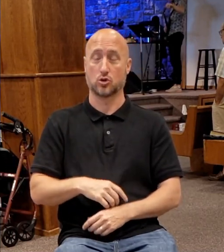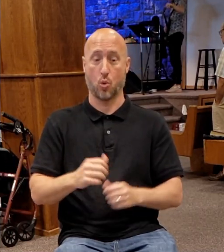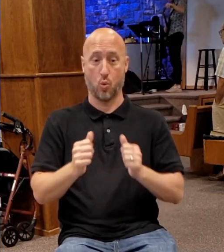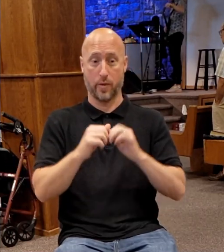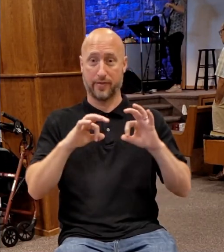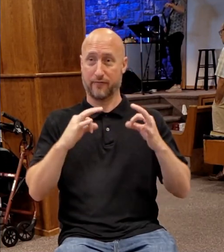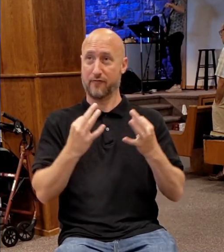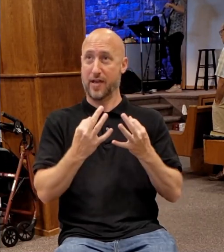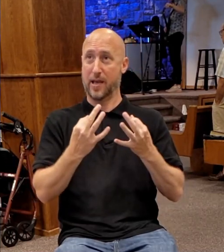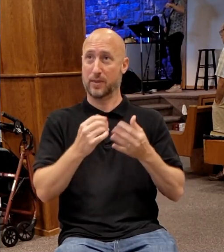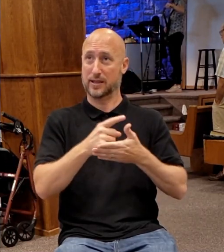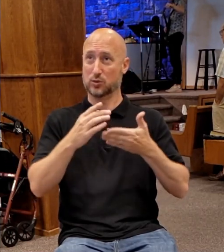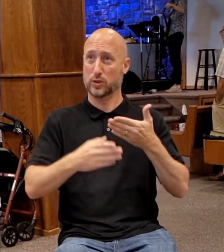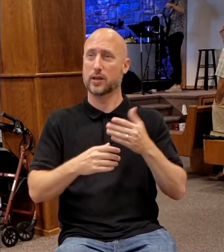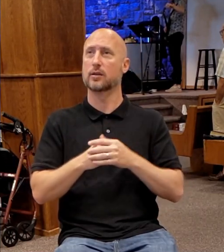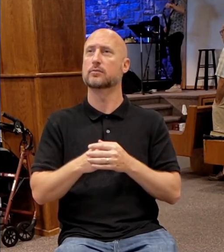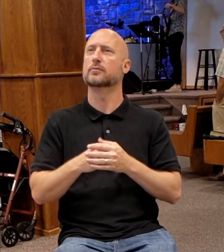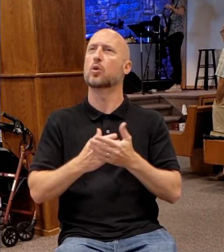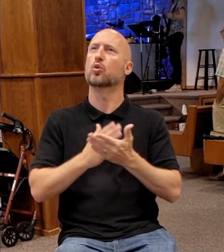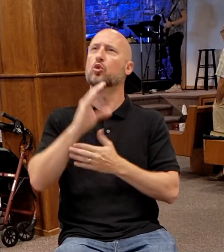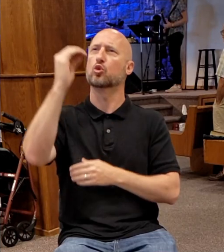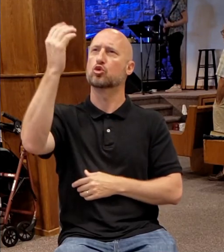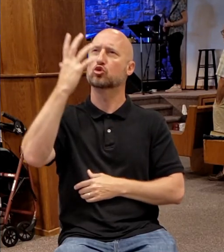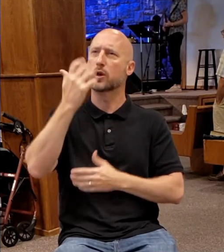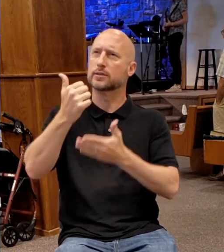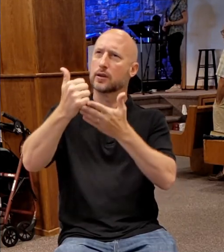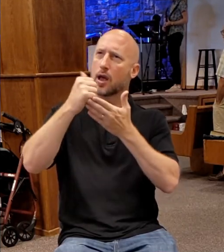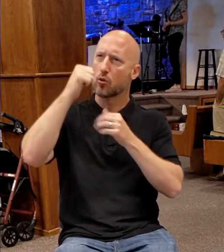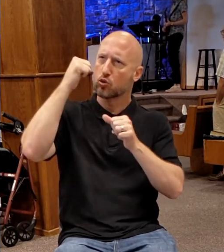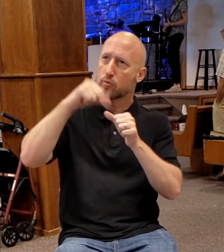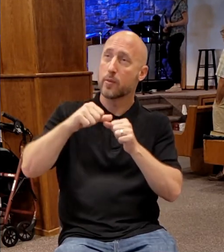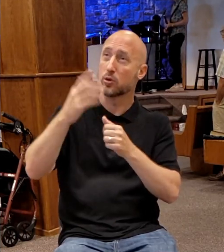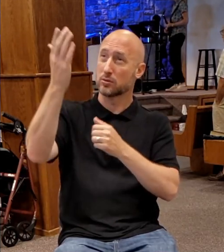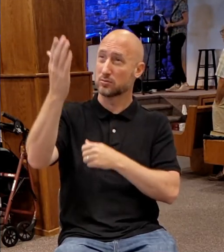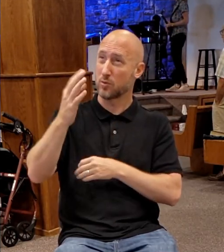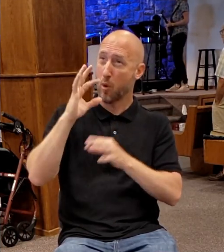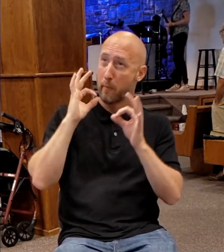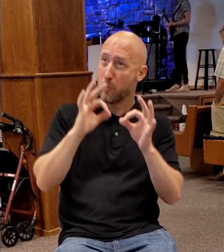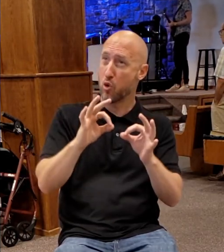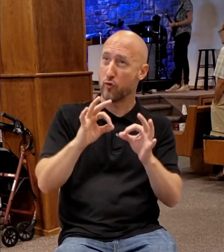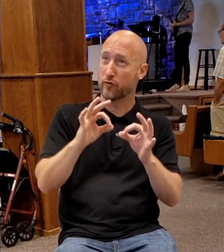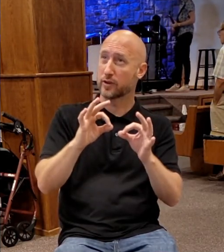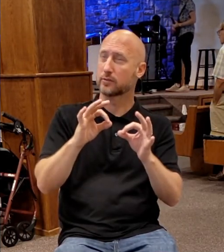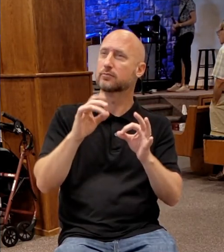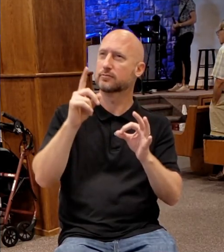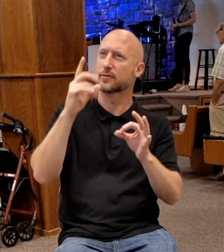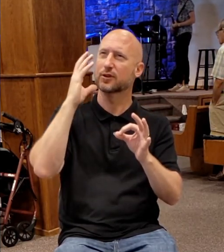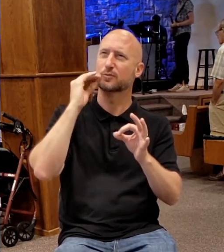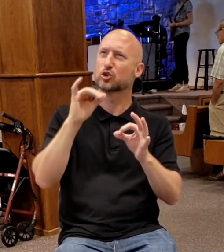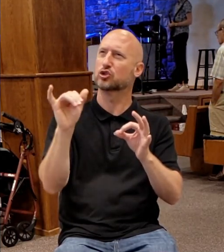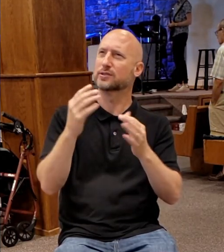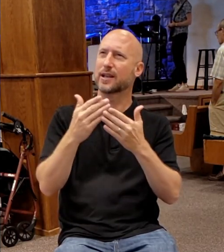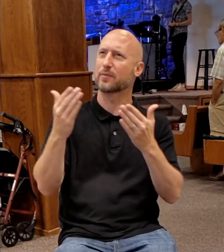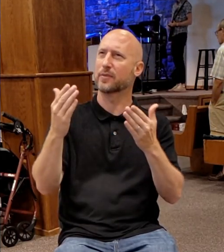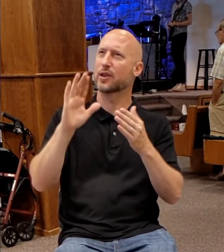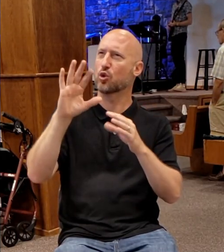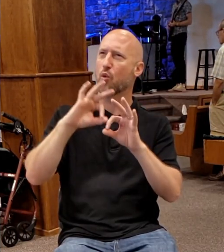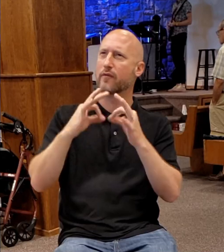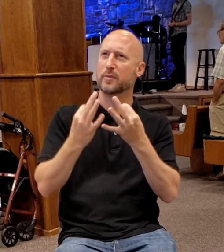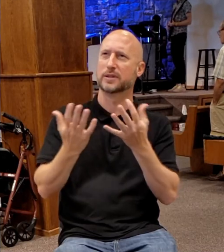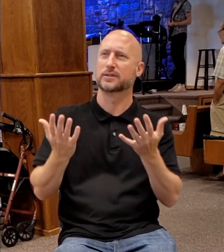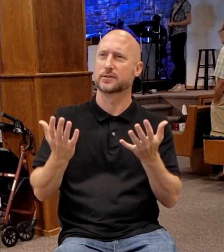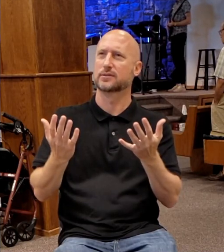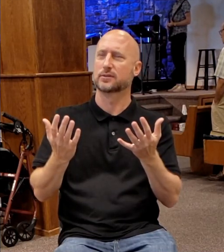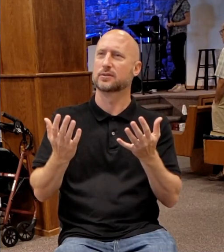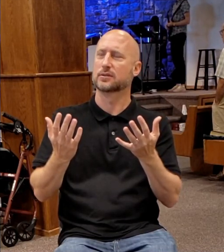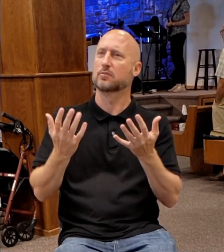Lord, please, by your grace, let us remember that you were perfect and you experienced the same thing with family, and